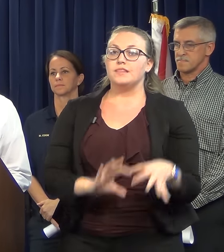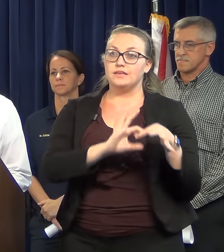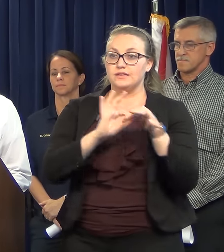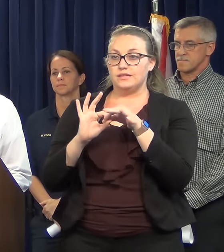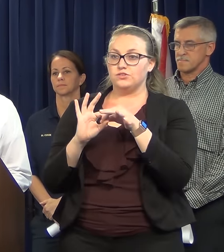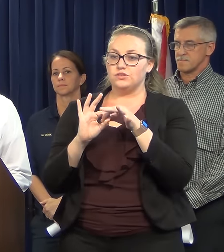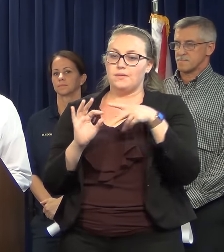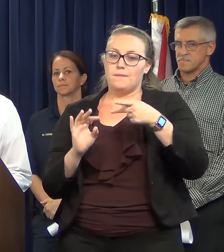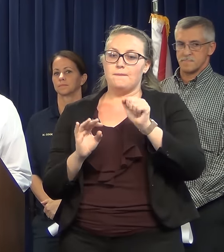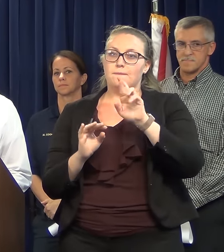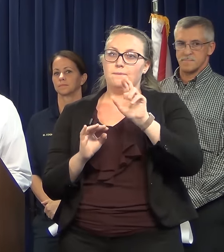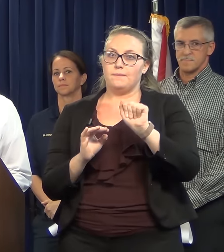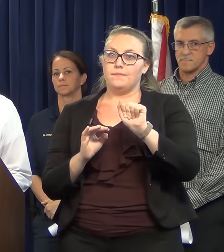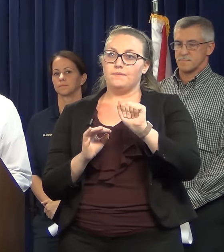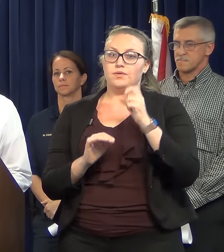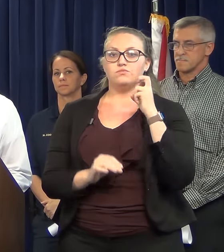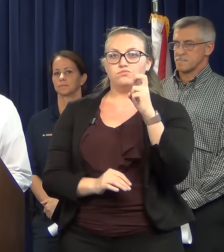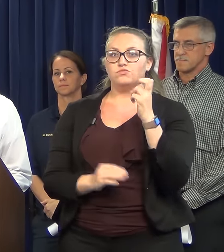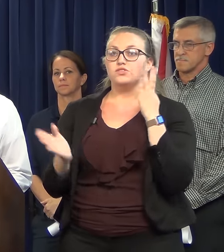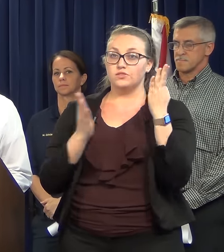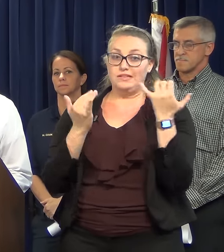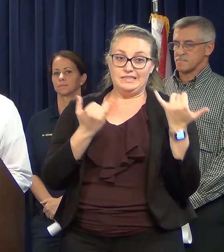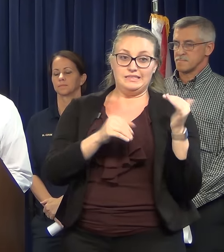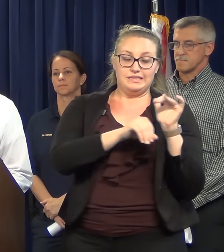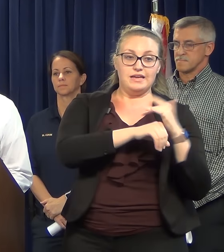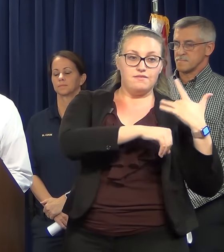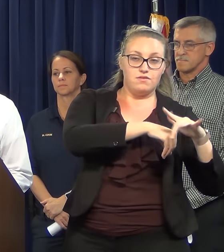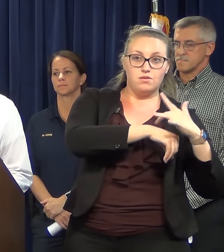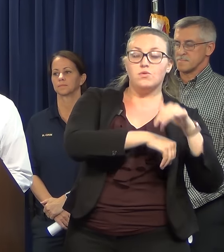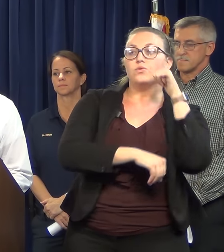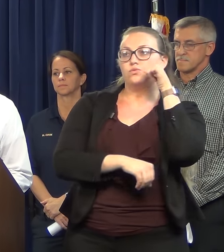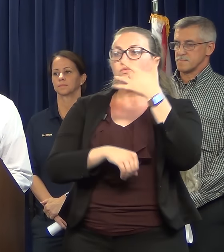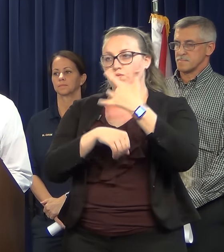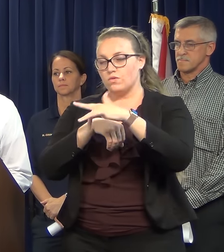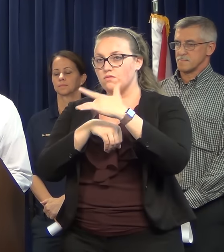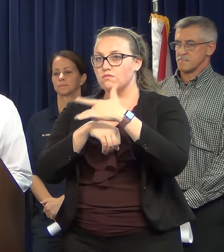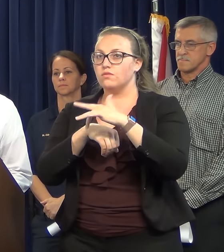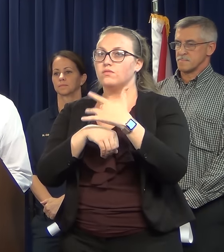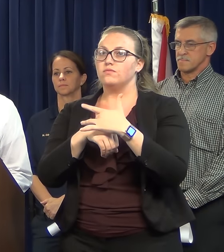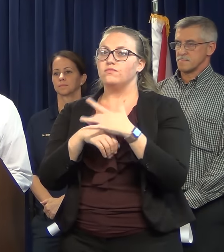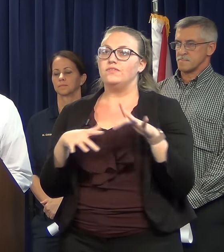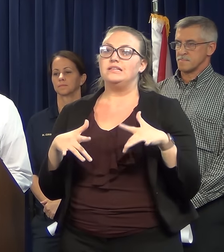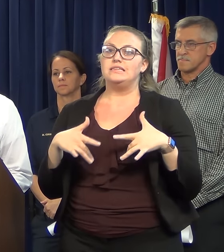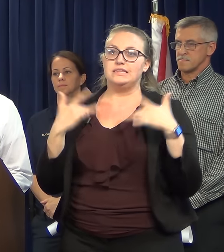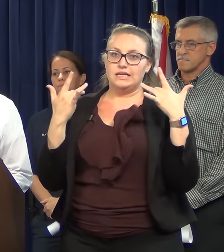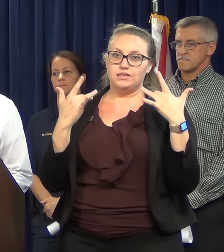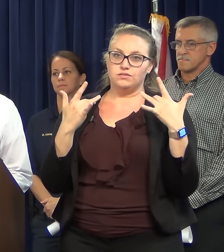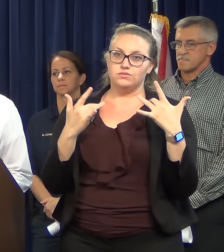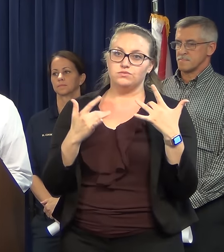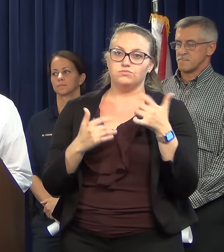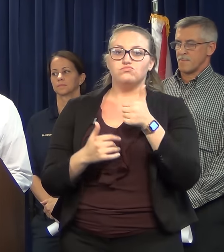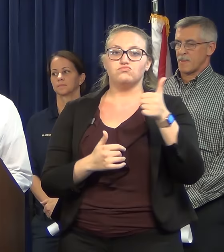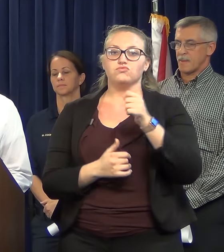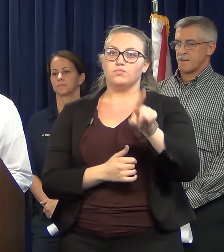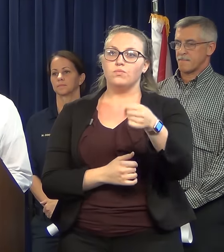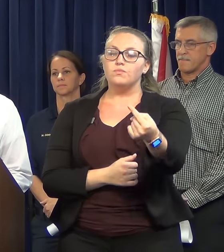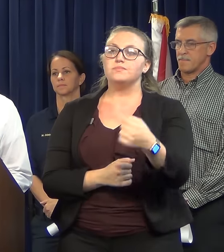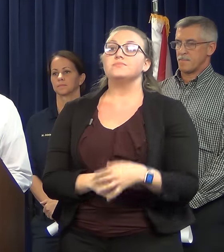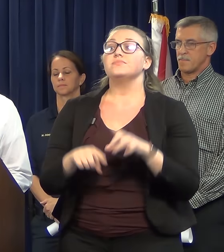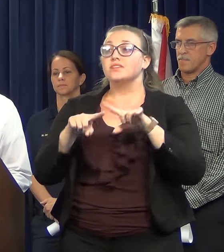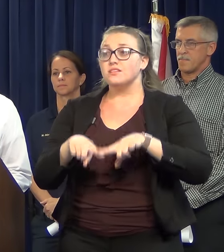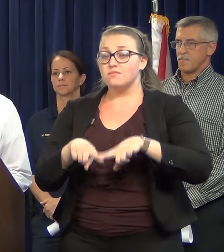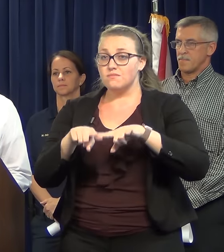service, will be available tonight and tomorrow on a life-sustaining trips only. Weather permitting,